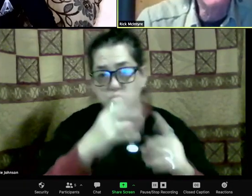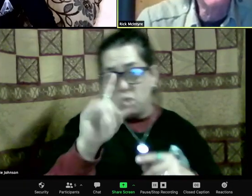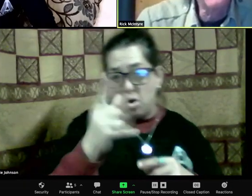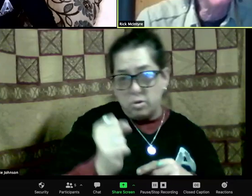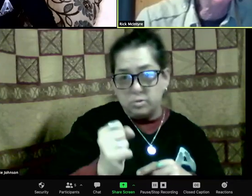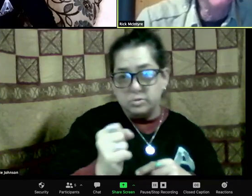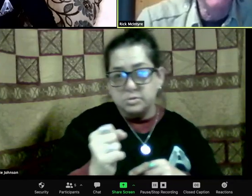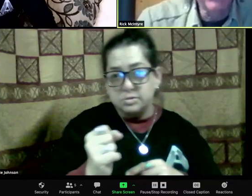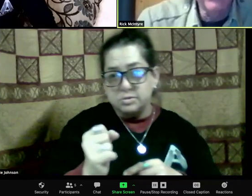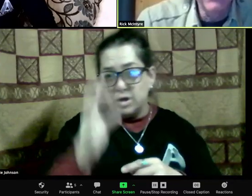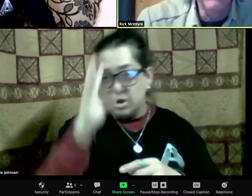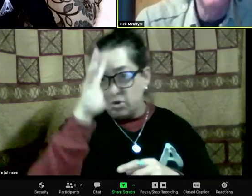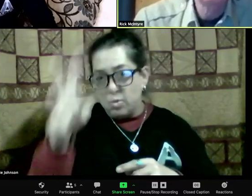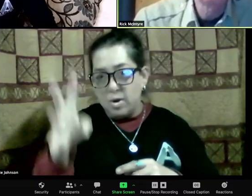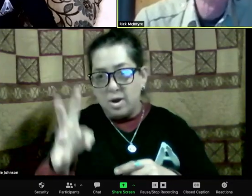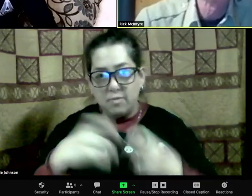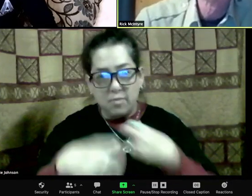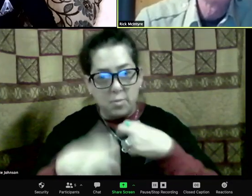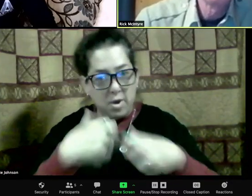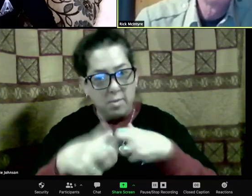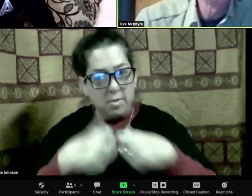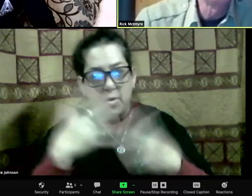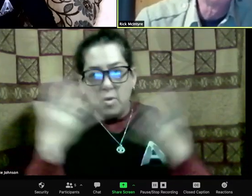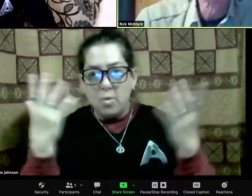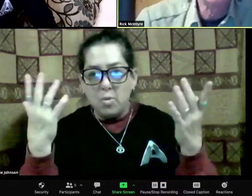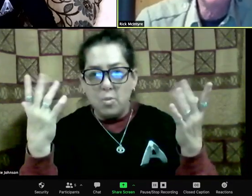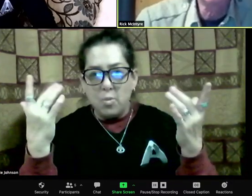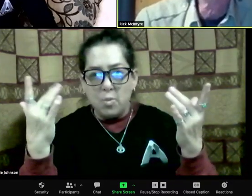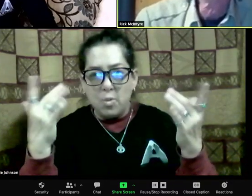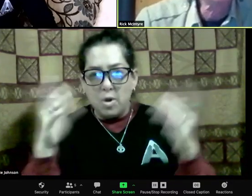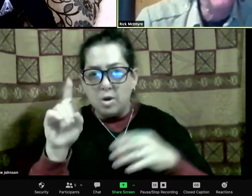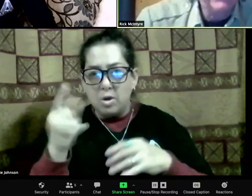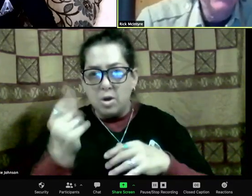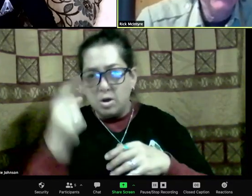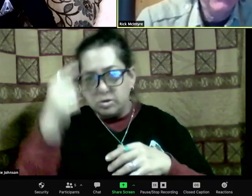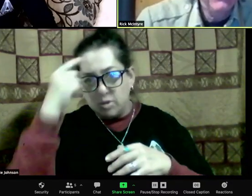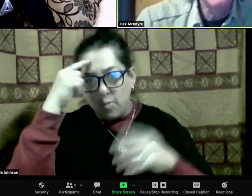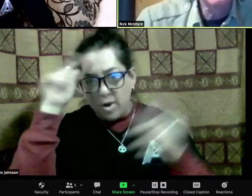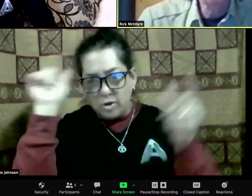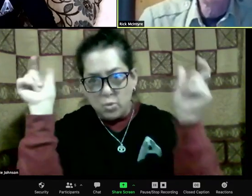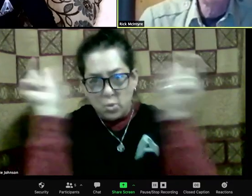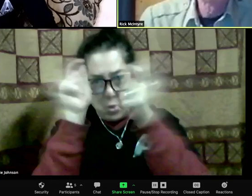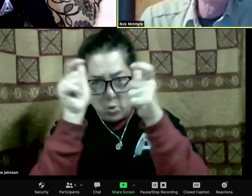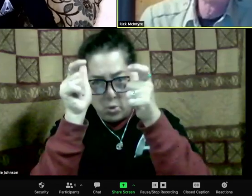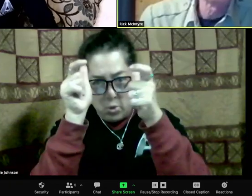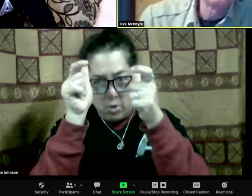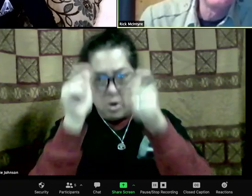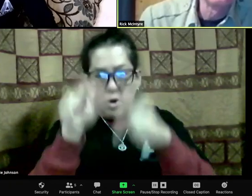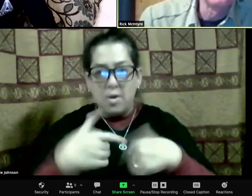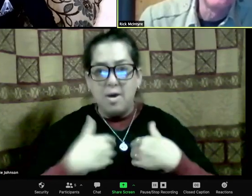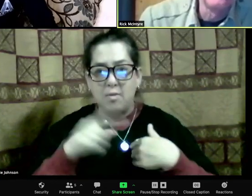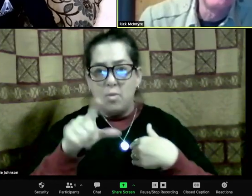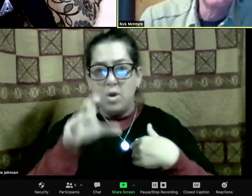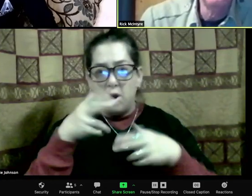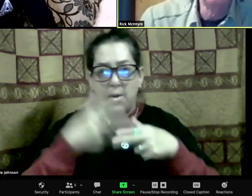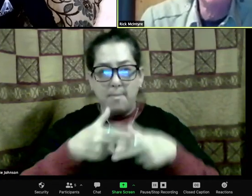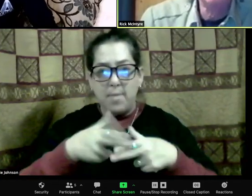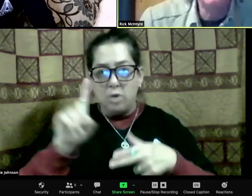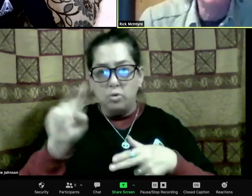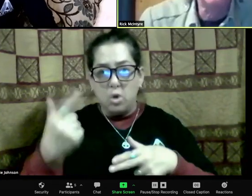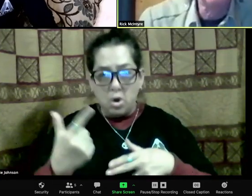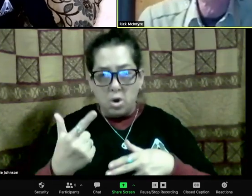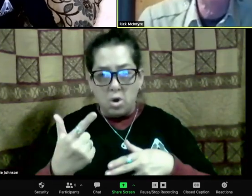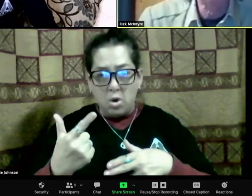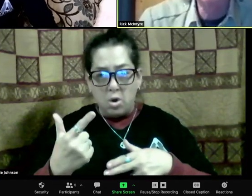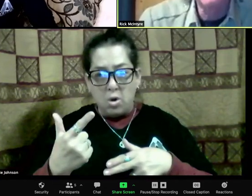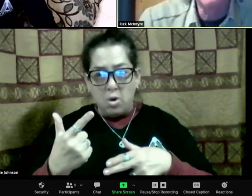It's like my job here. Yeah. Yeah. So that's a sign of your high ideology. Yeah. By the way, I don't